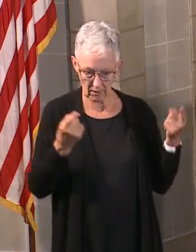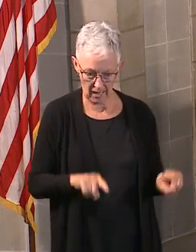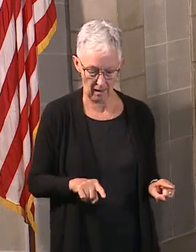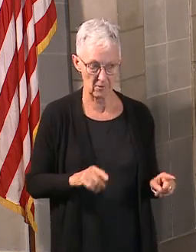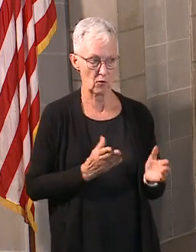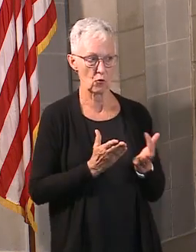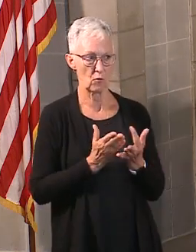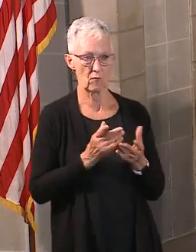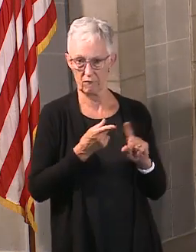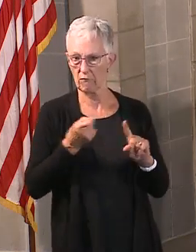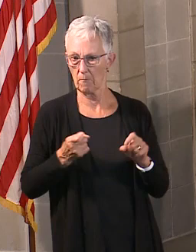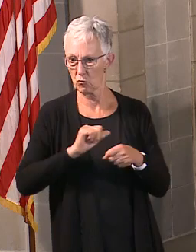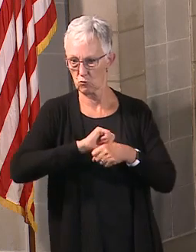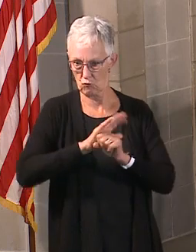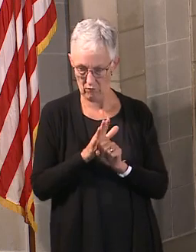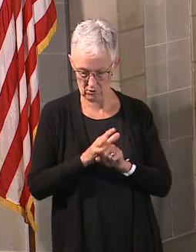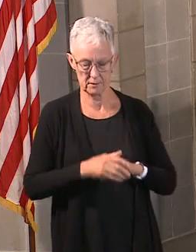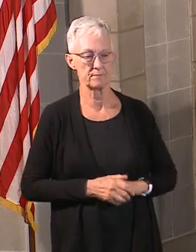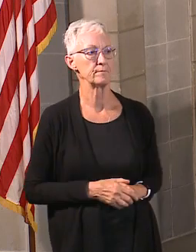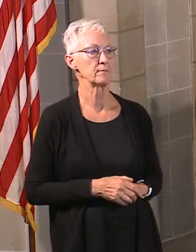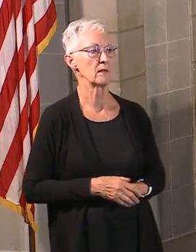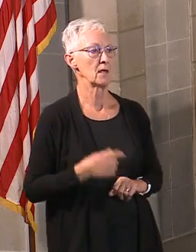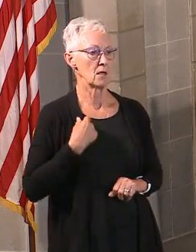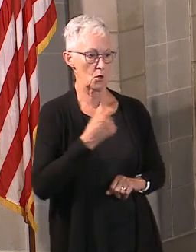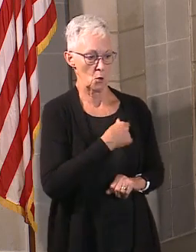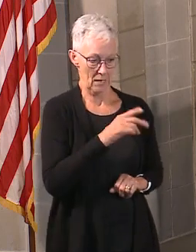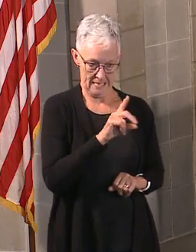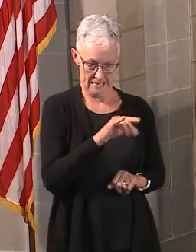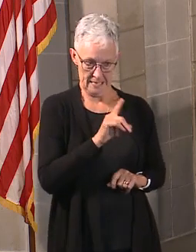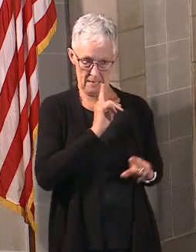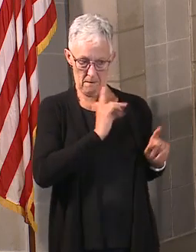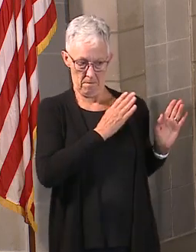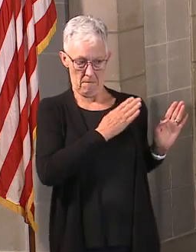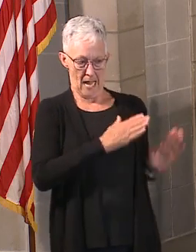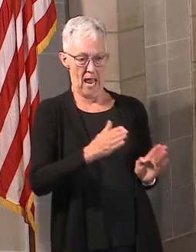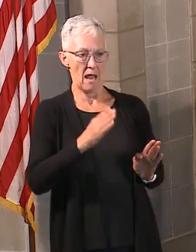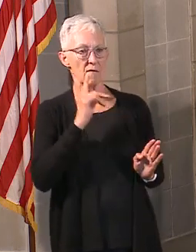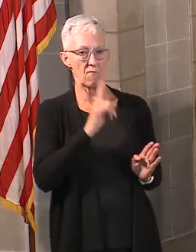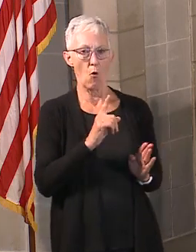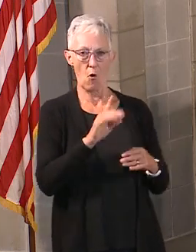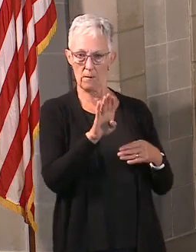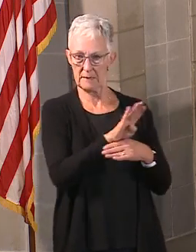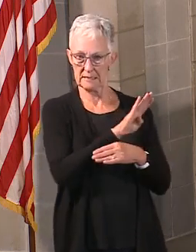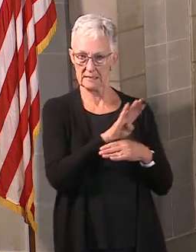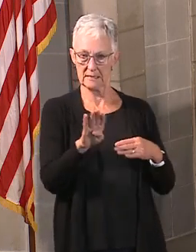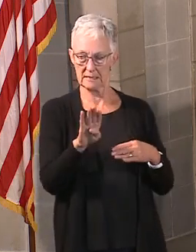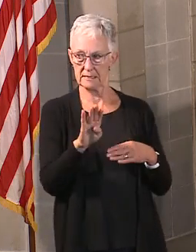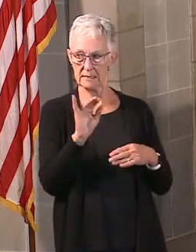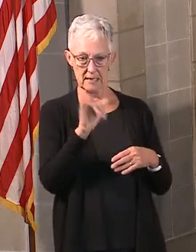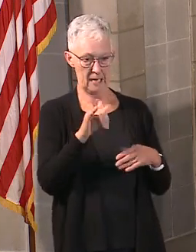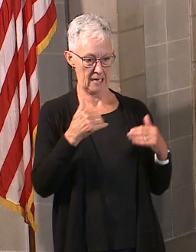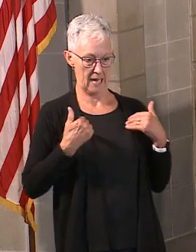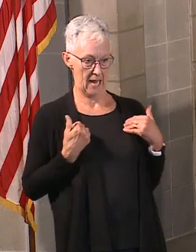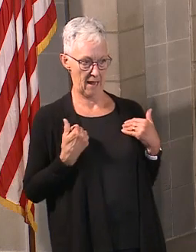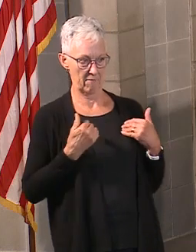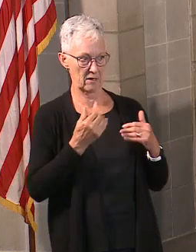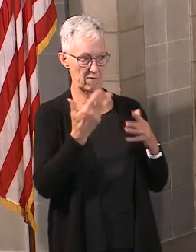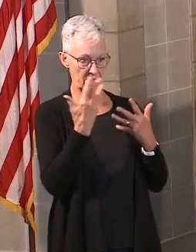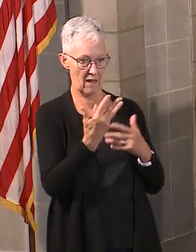we originally had those slated for businesses of five or more. And we got some feedback that